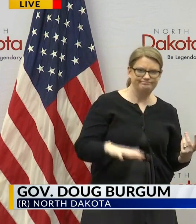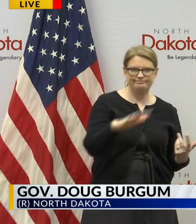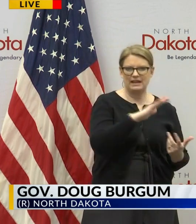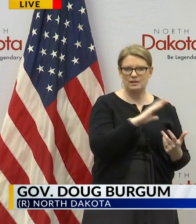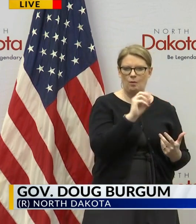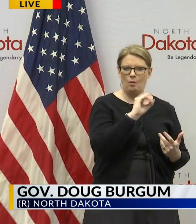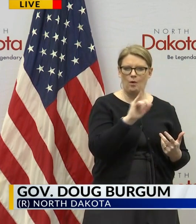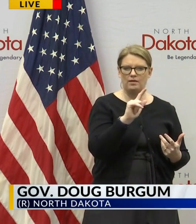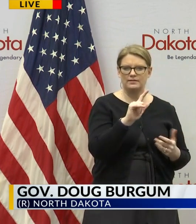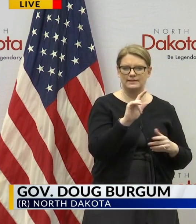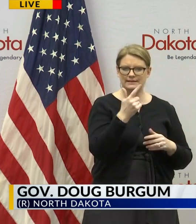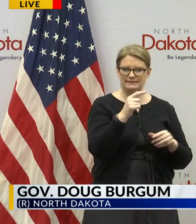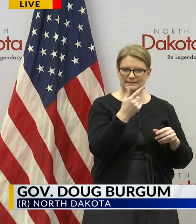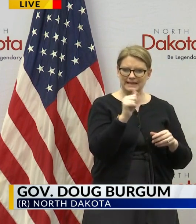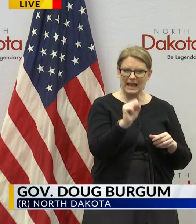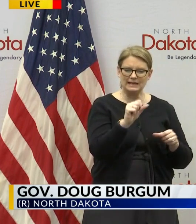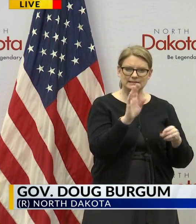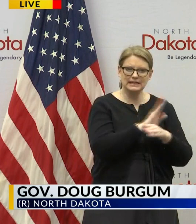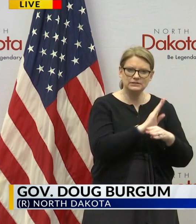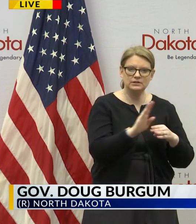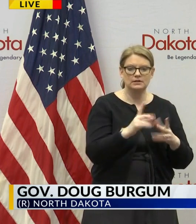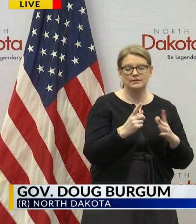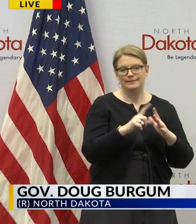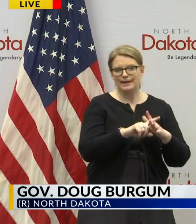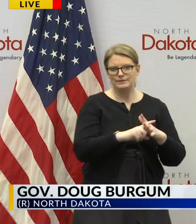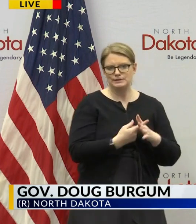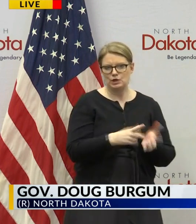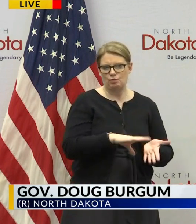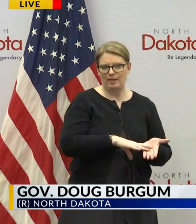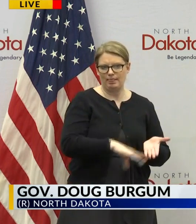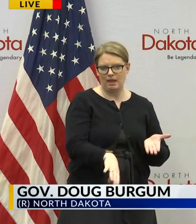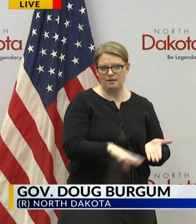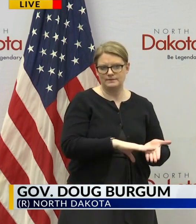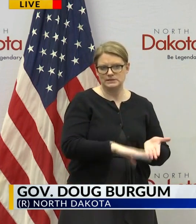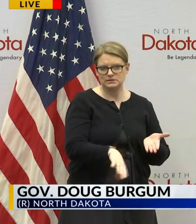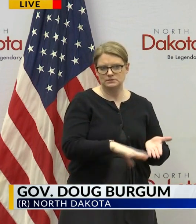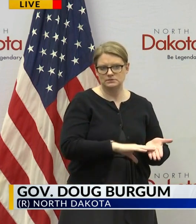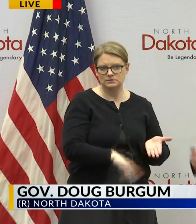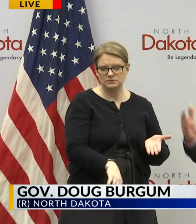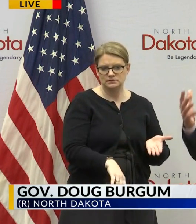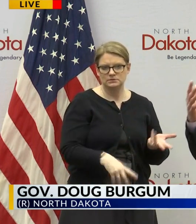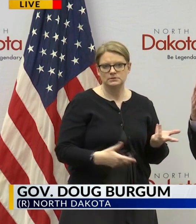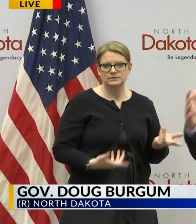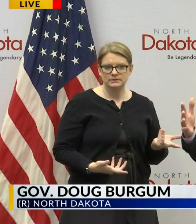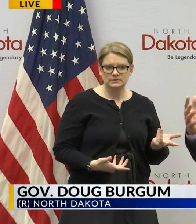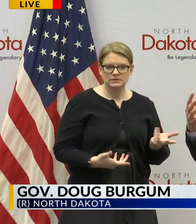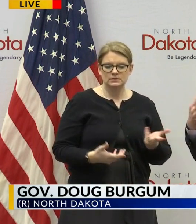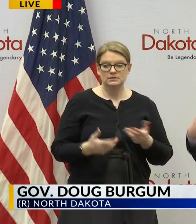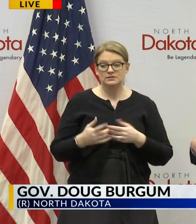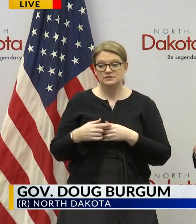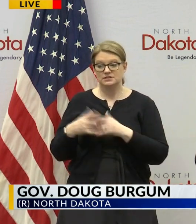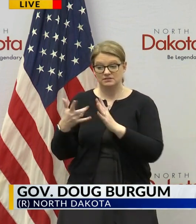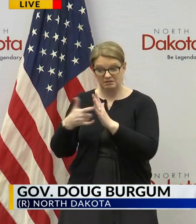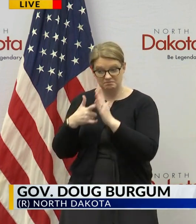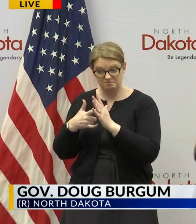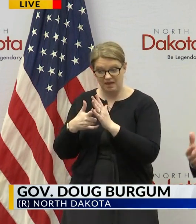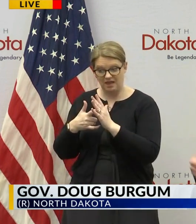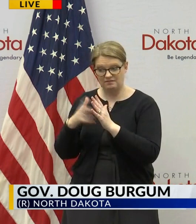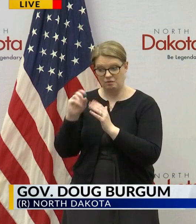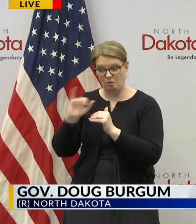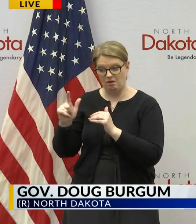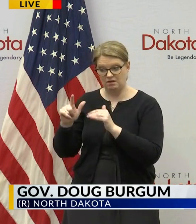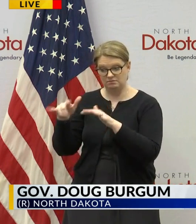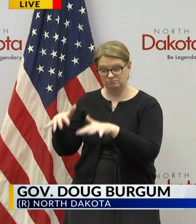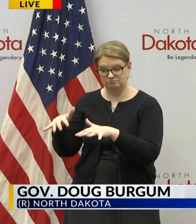to to have to think about start doing layoffs and so the combination of the demand shock for oil plus